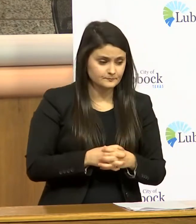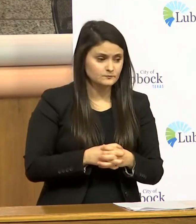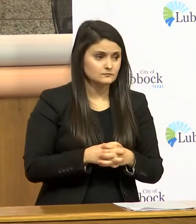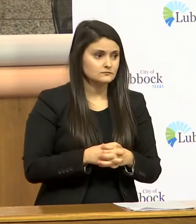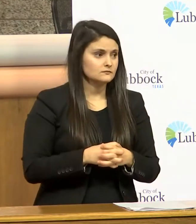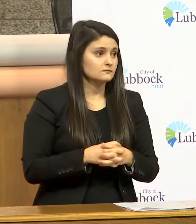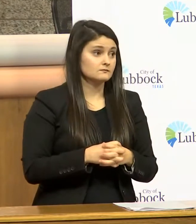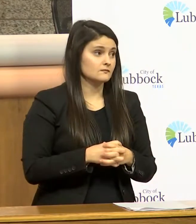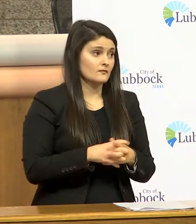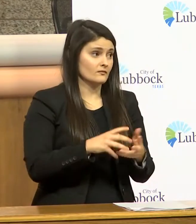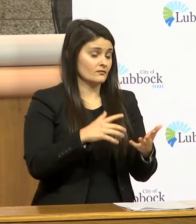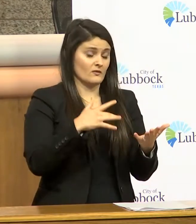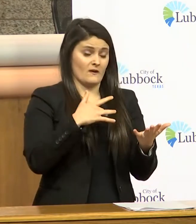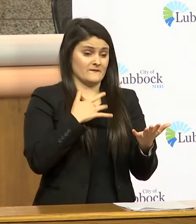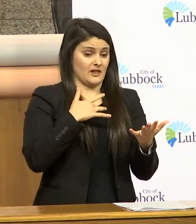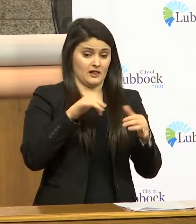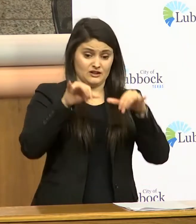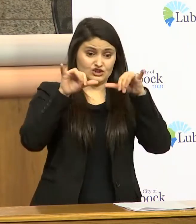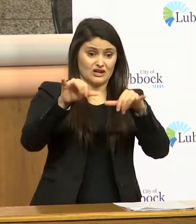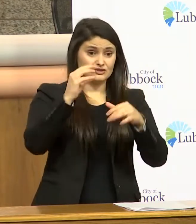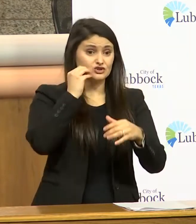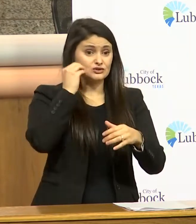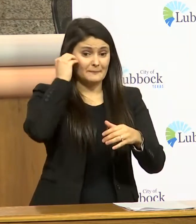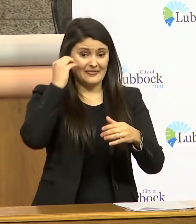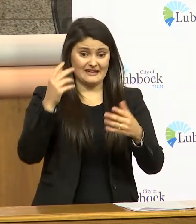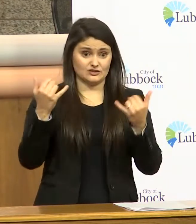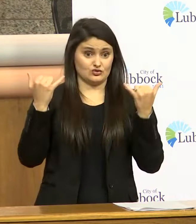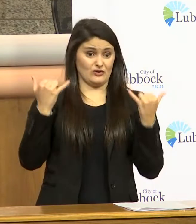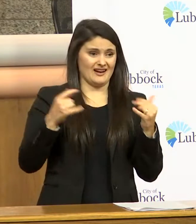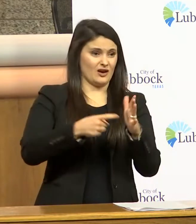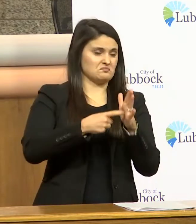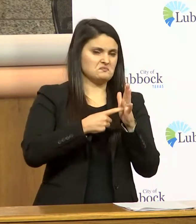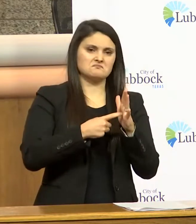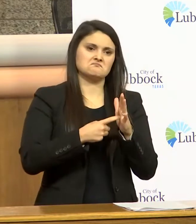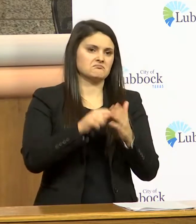i don't believe that sheltering in place is needed in lubbock right now